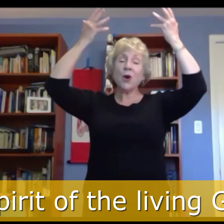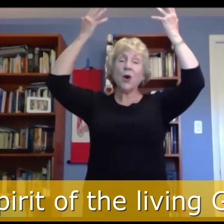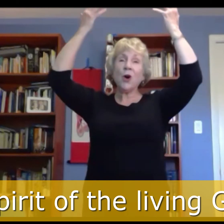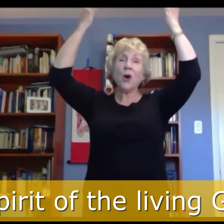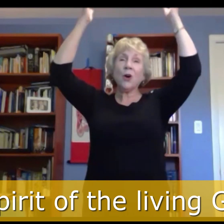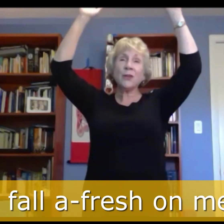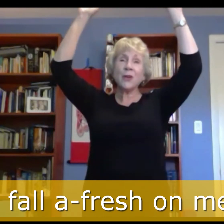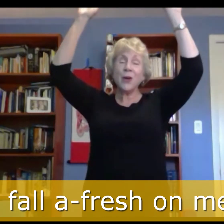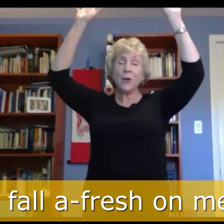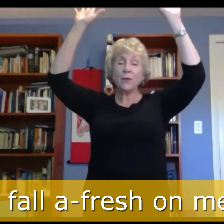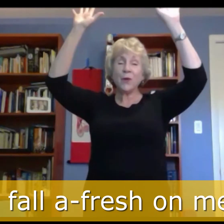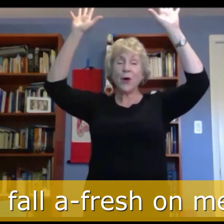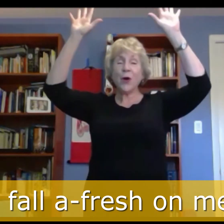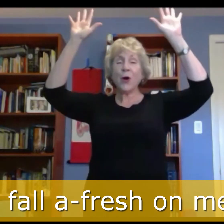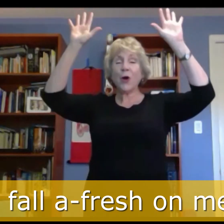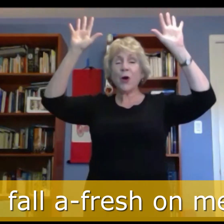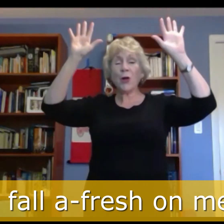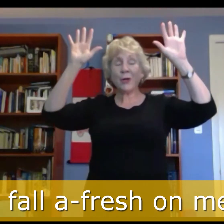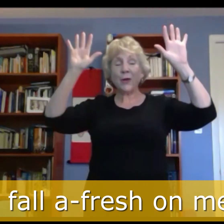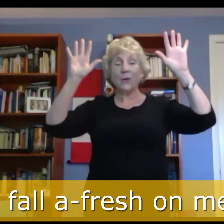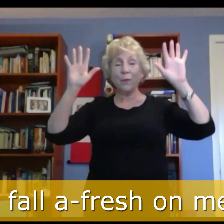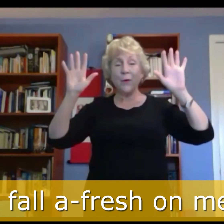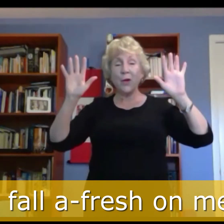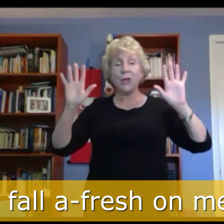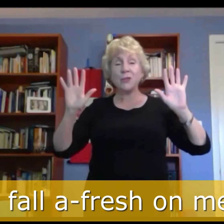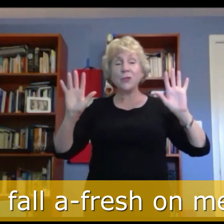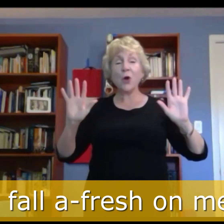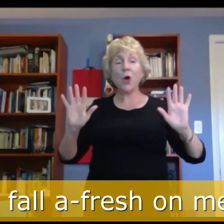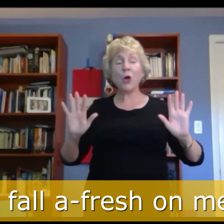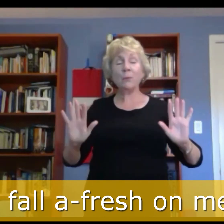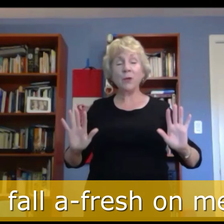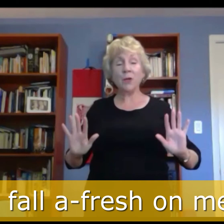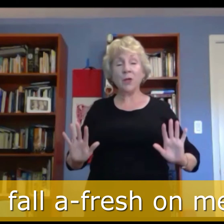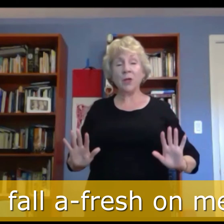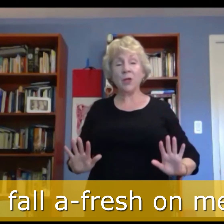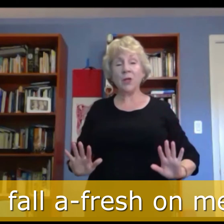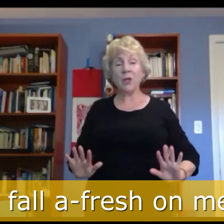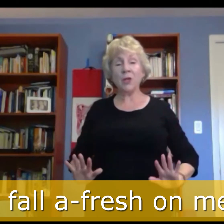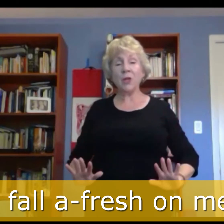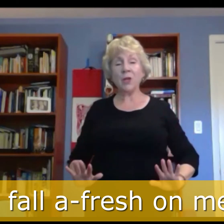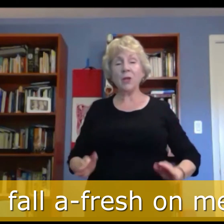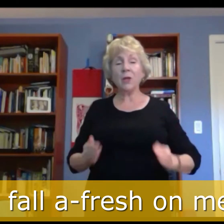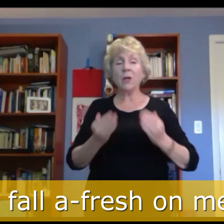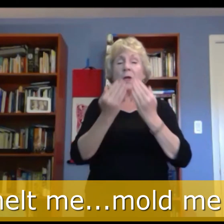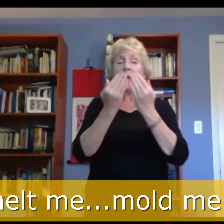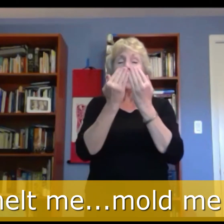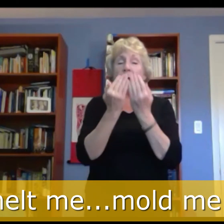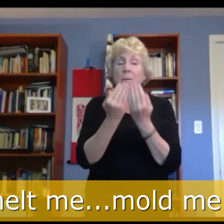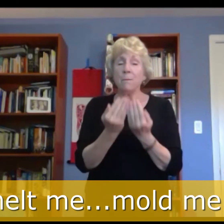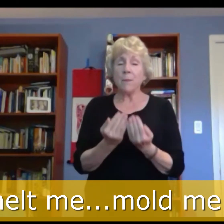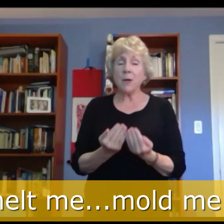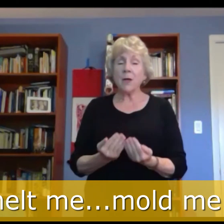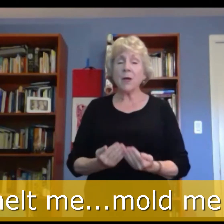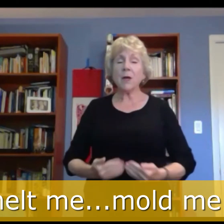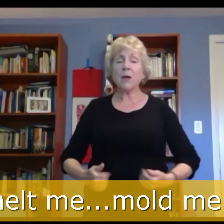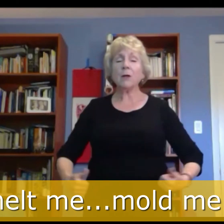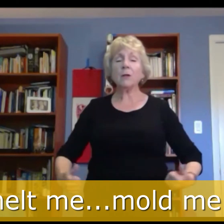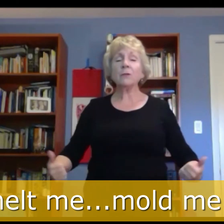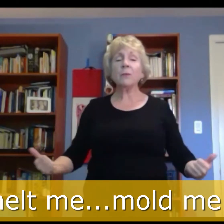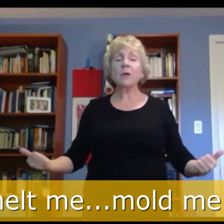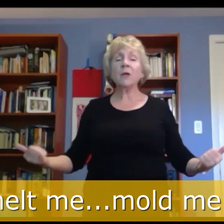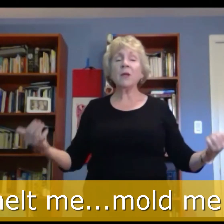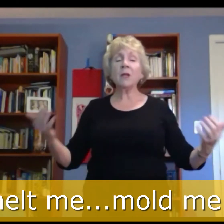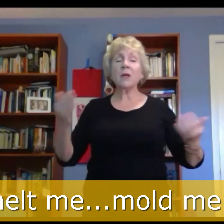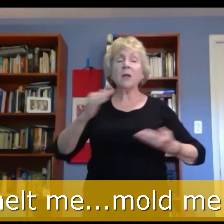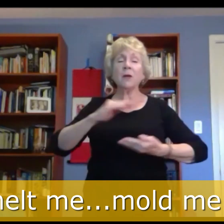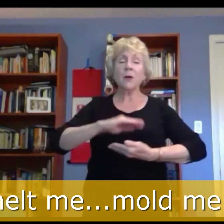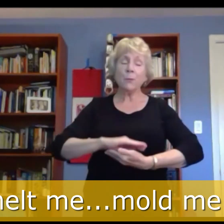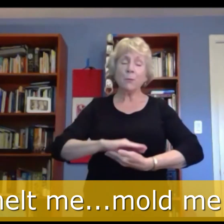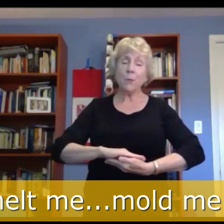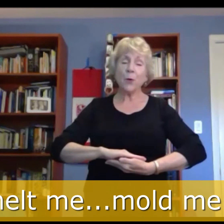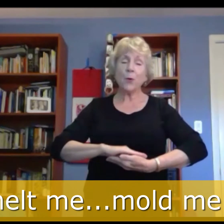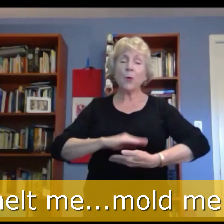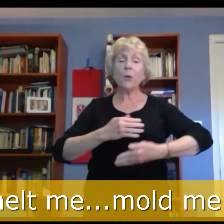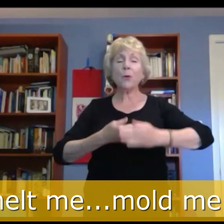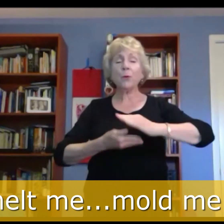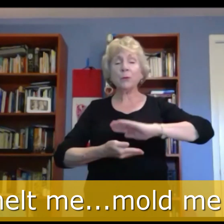hallowed